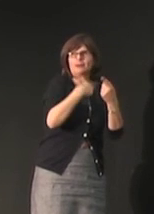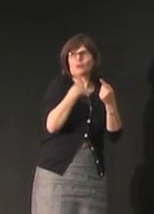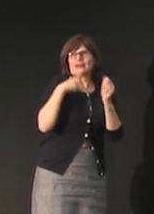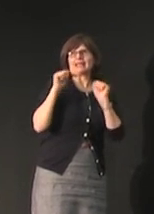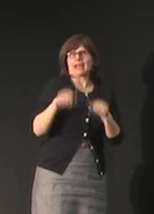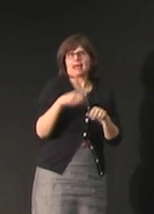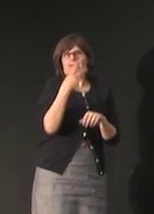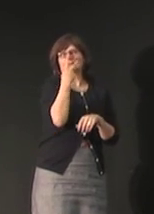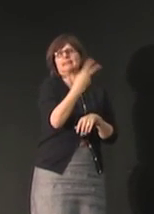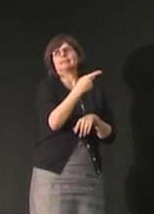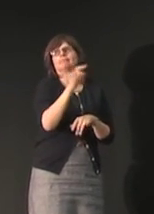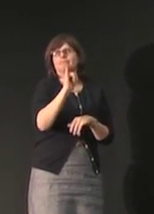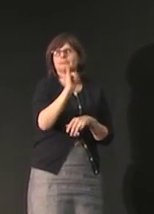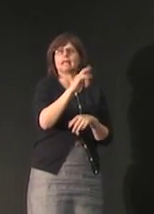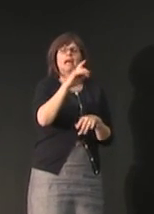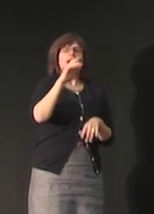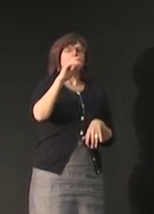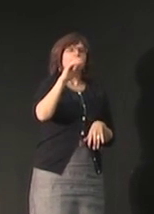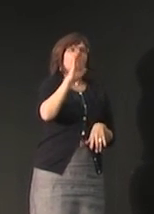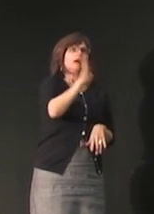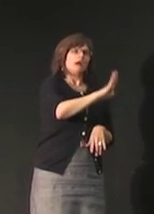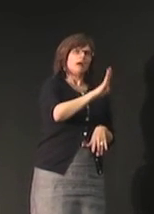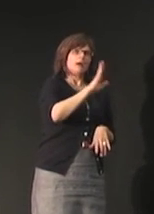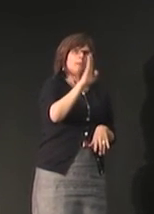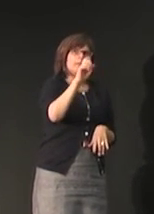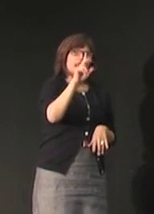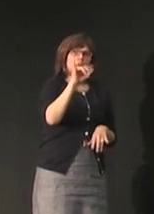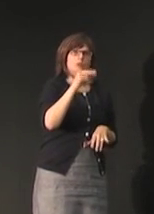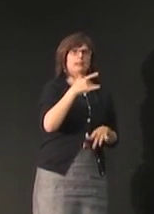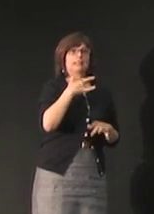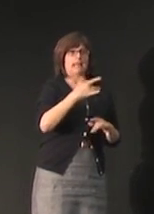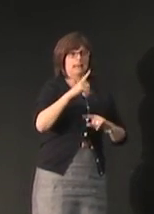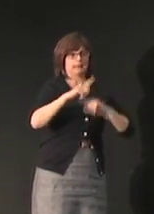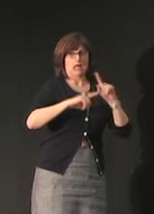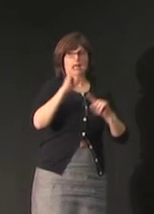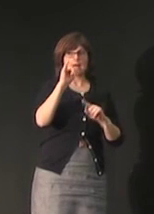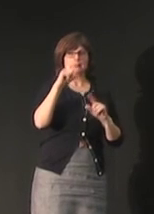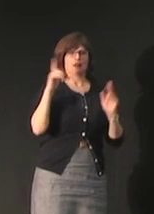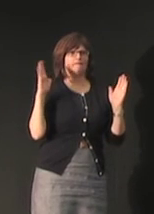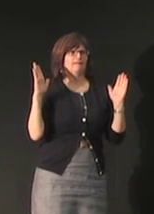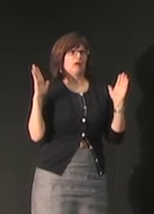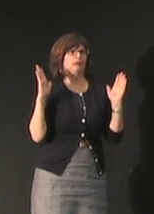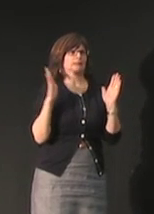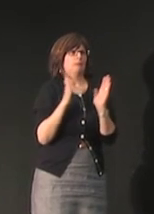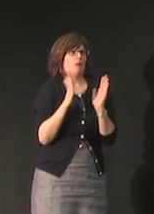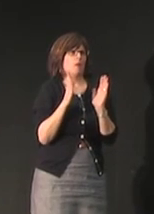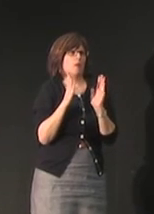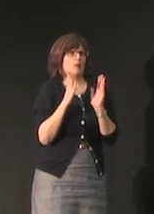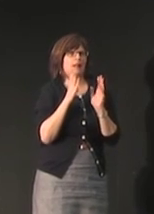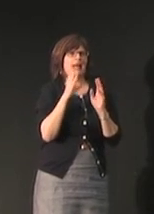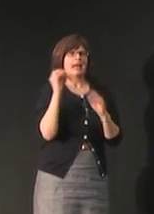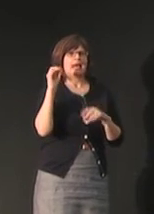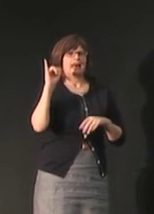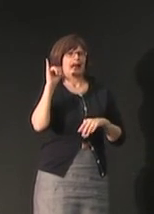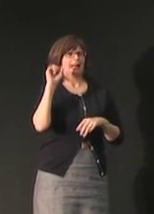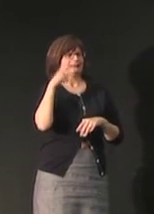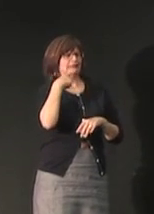study languages around the world and we can recognize those accents the Bedouins when they sign tend to have a very very